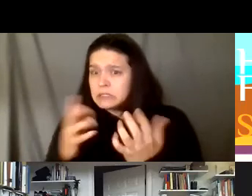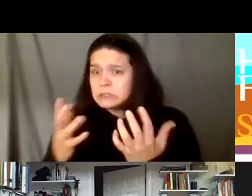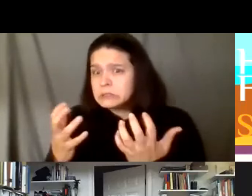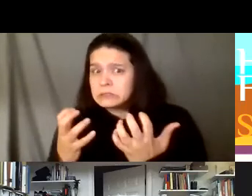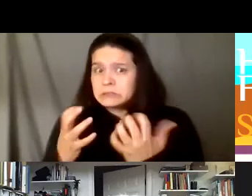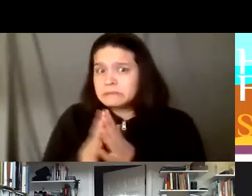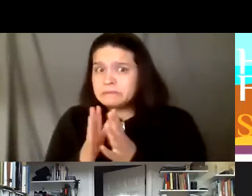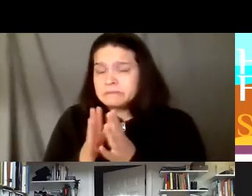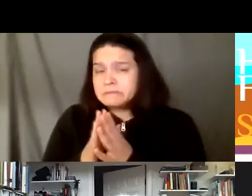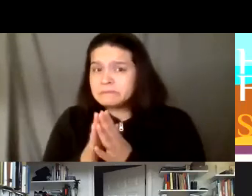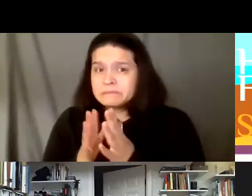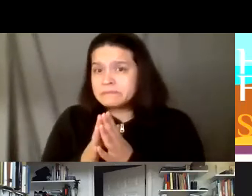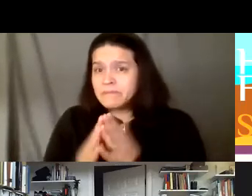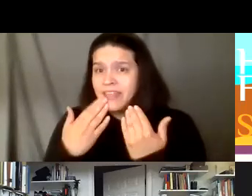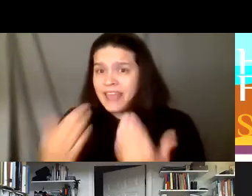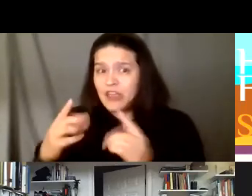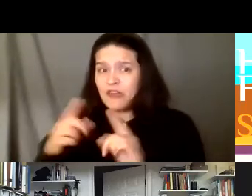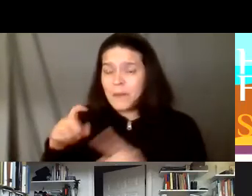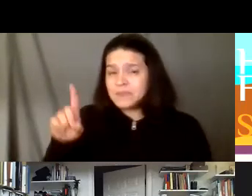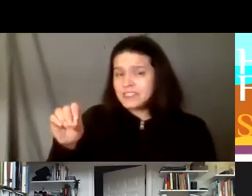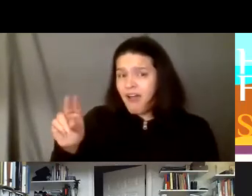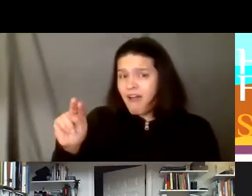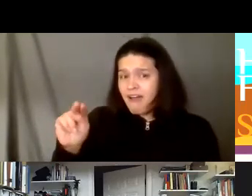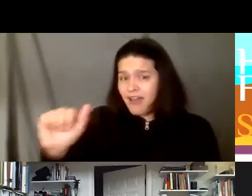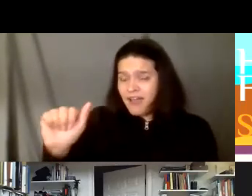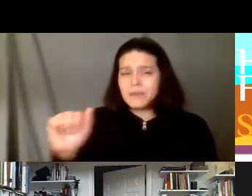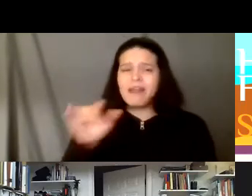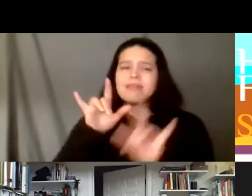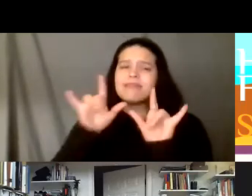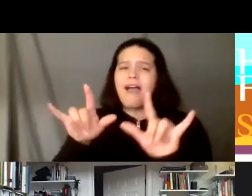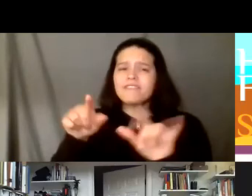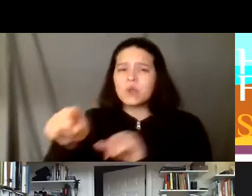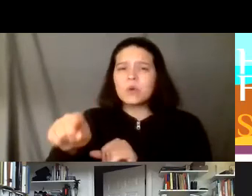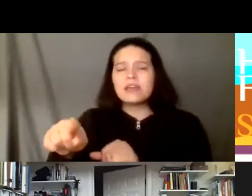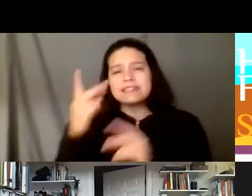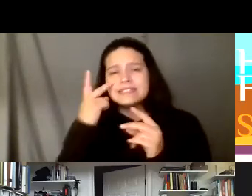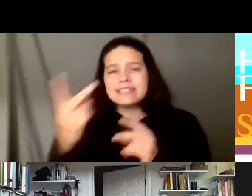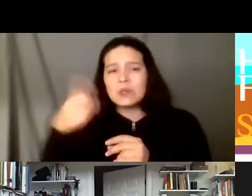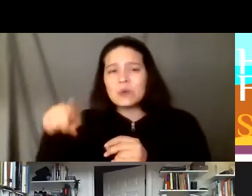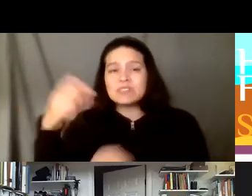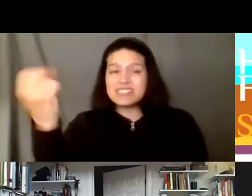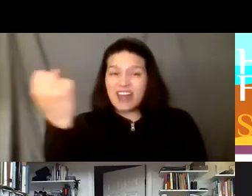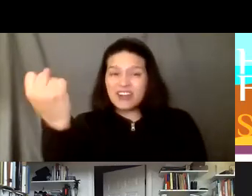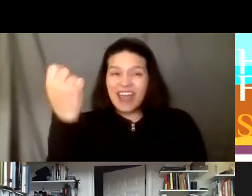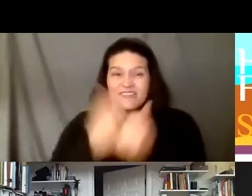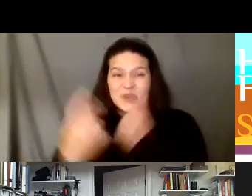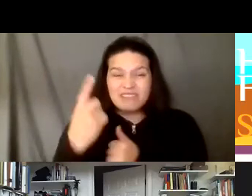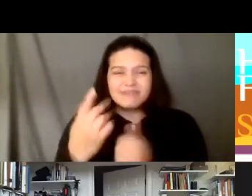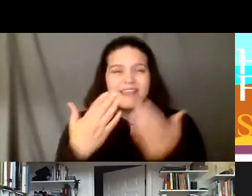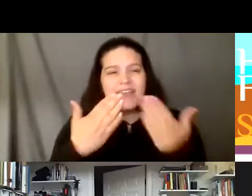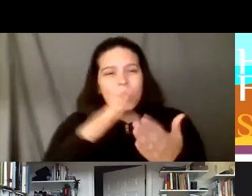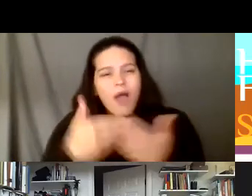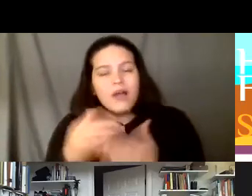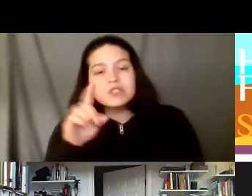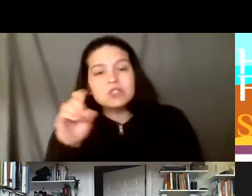thank you from donna we just absolutely love you we'll see you uh everybody saturday uh thank you all zoom social